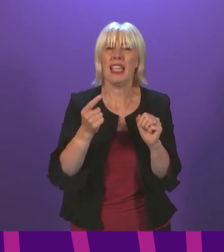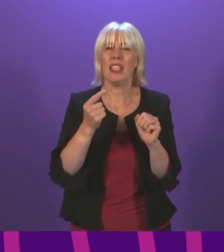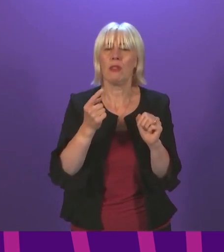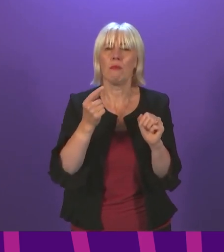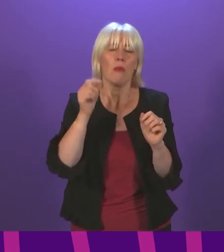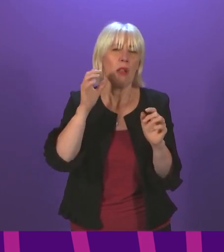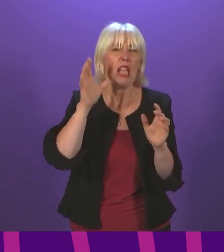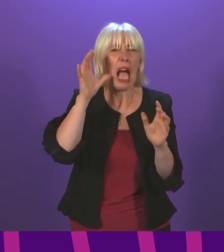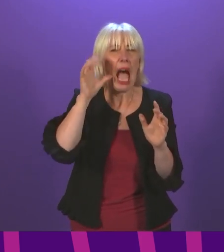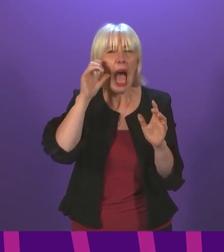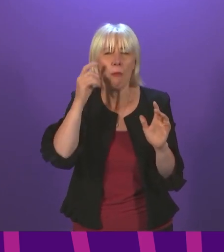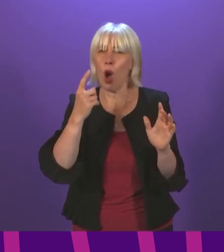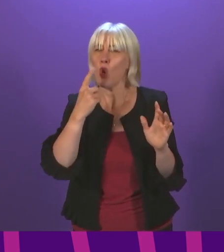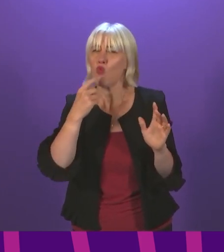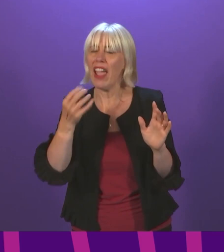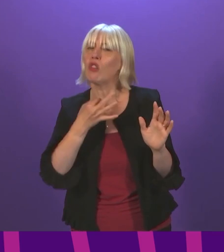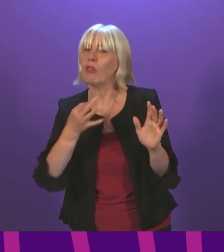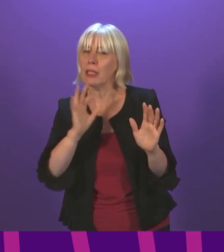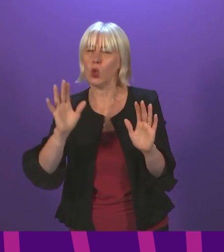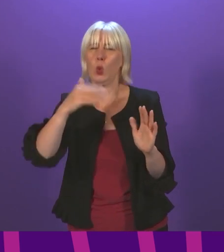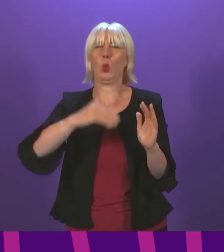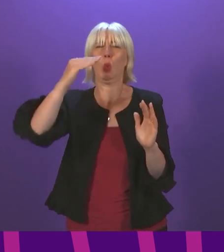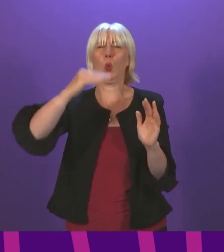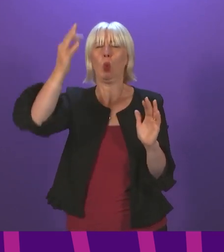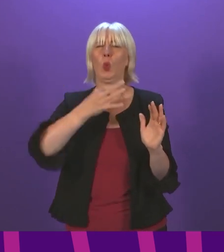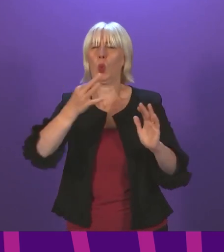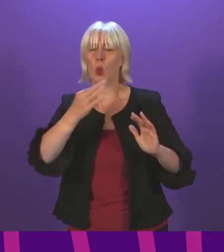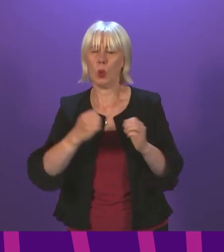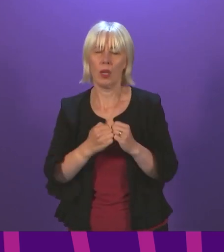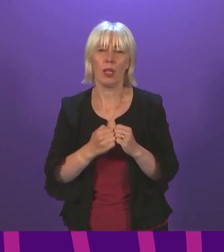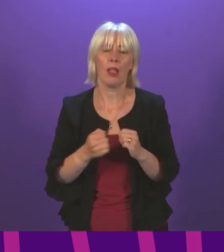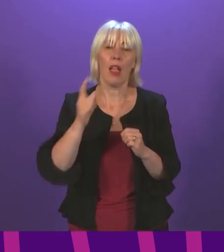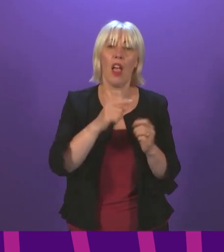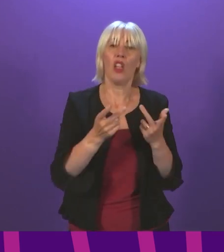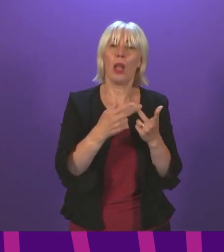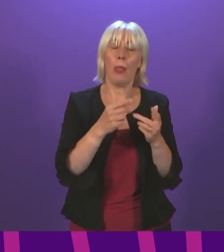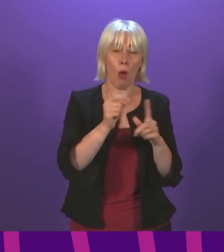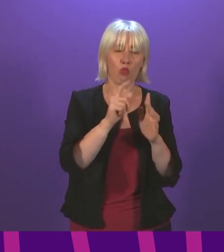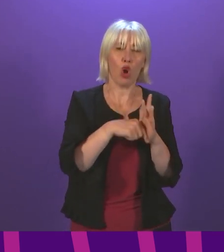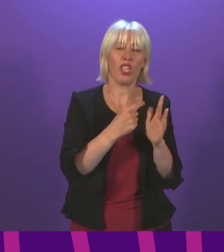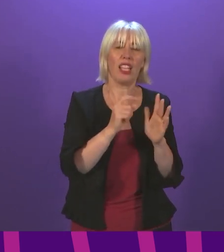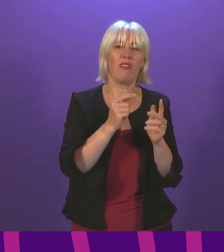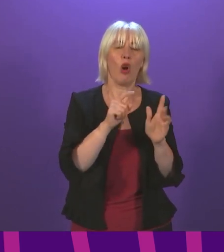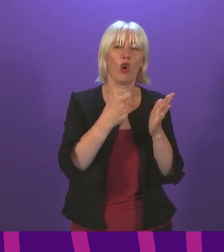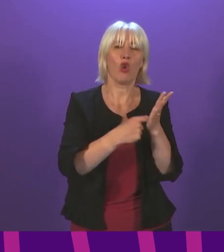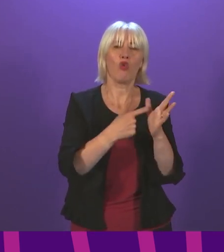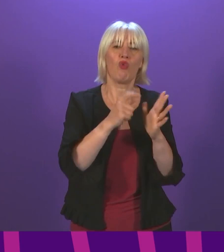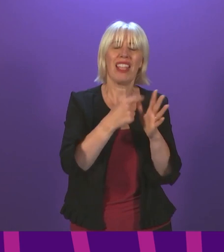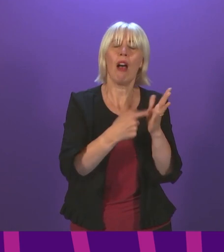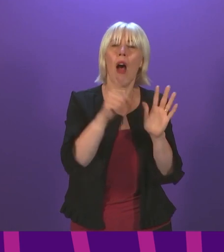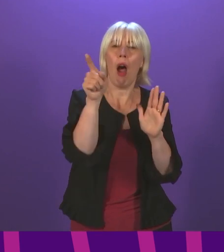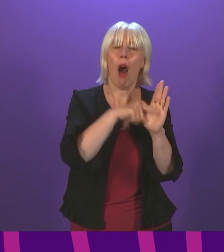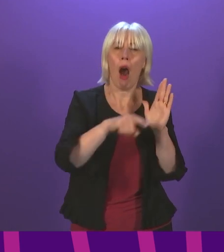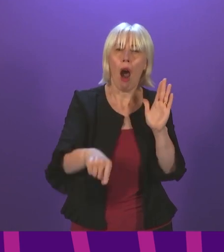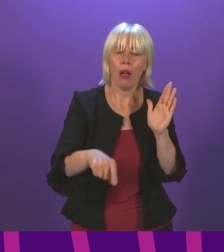risk. Added to that, the Sundra Radar project, which is part of this scheme, is currently believed to be running